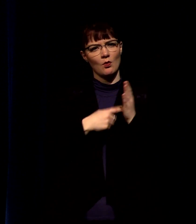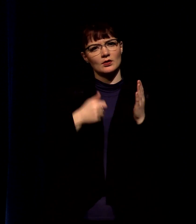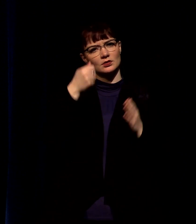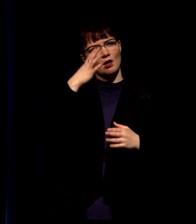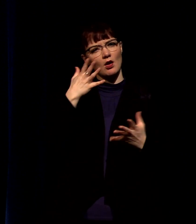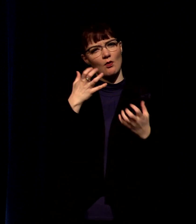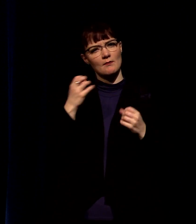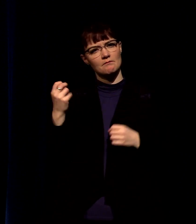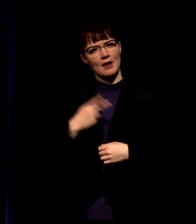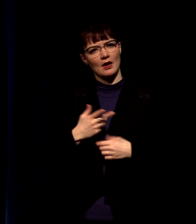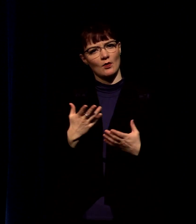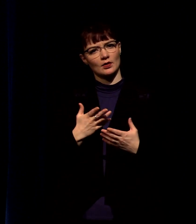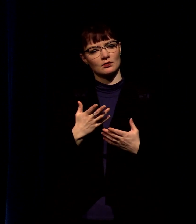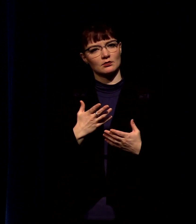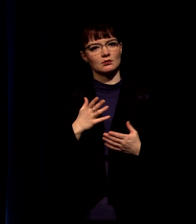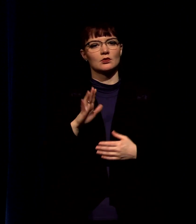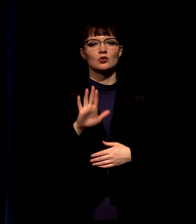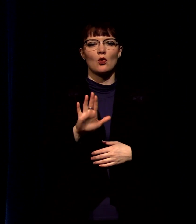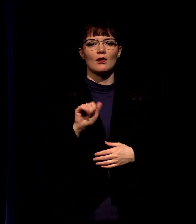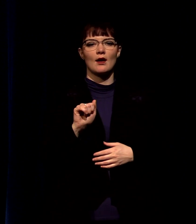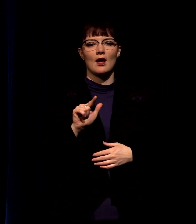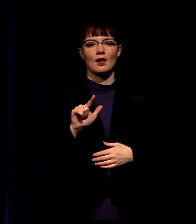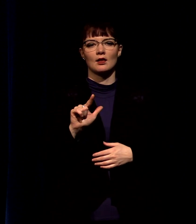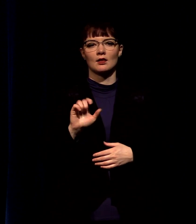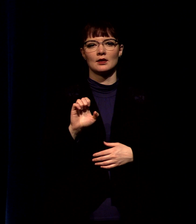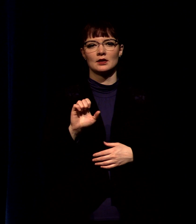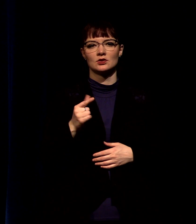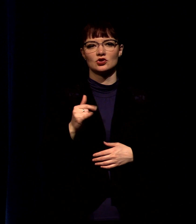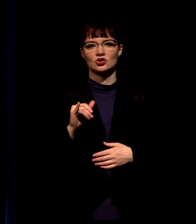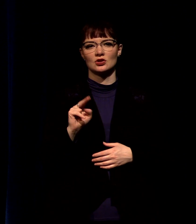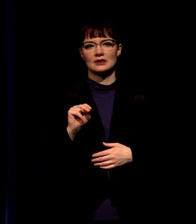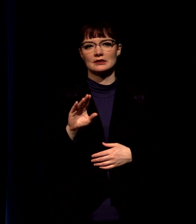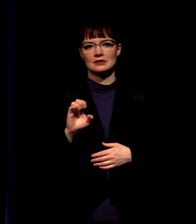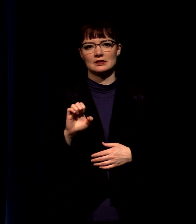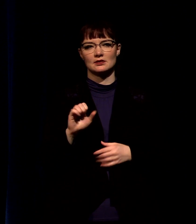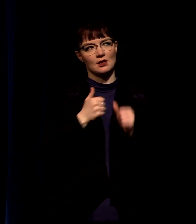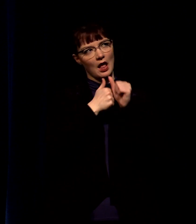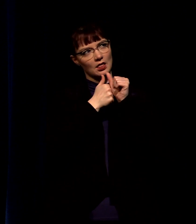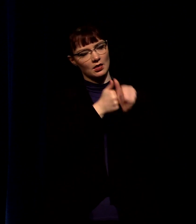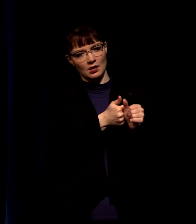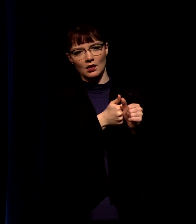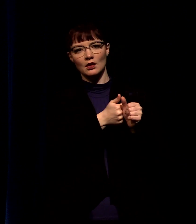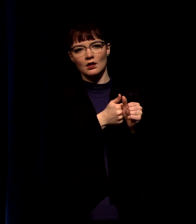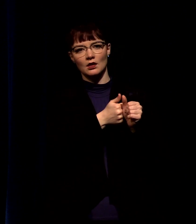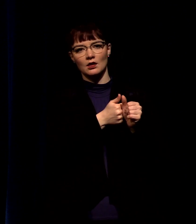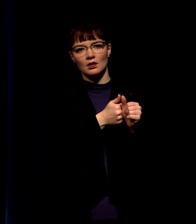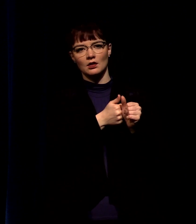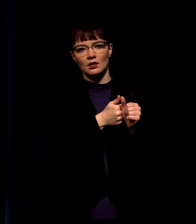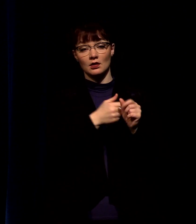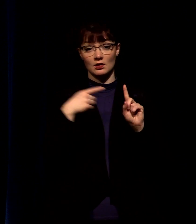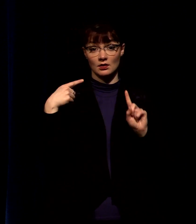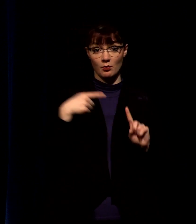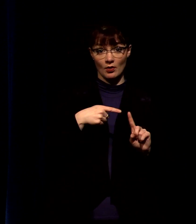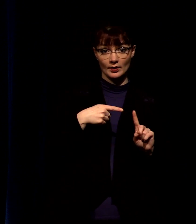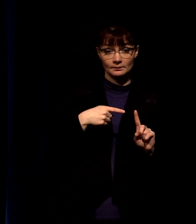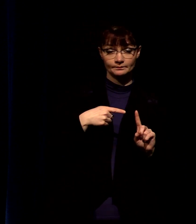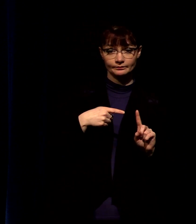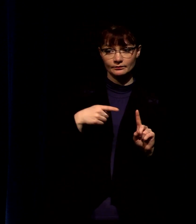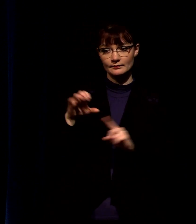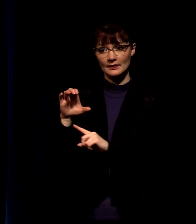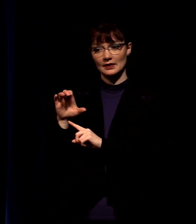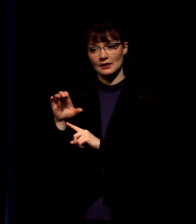here's what he wants back your allegiance he wants your allegiance because the coin of the day bore